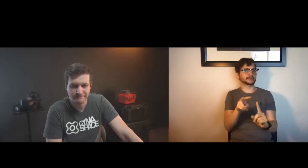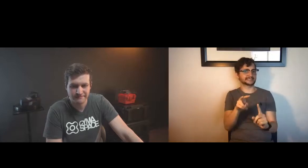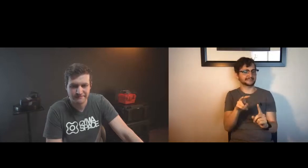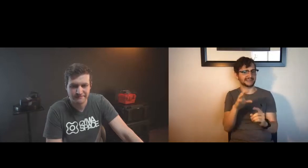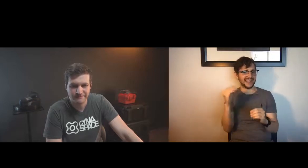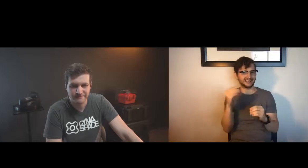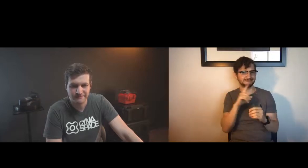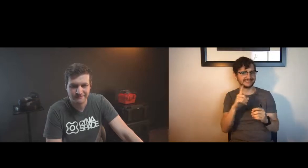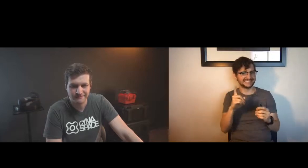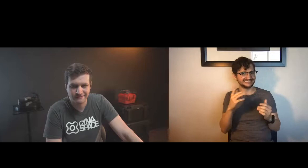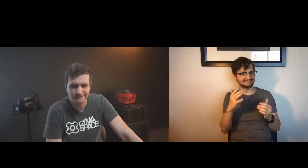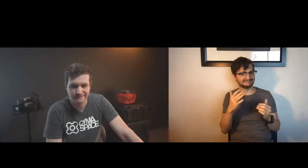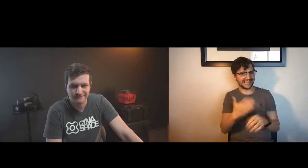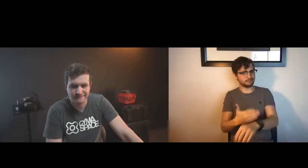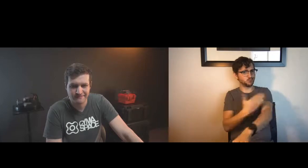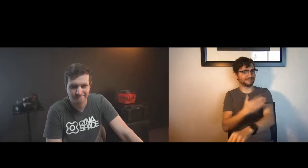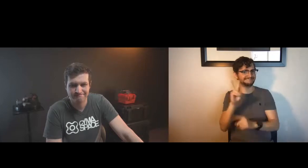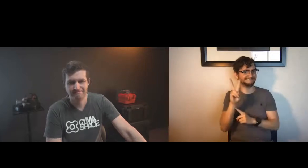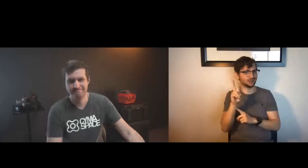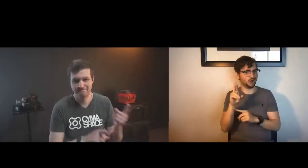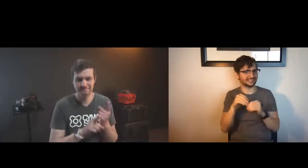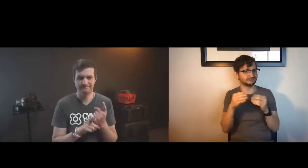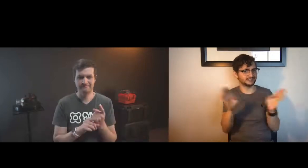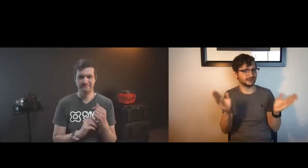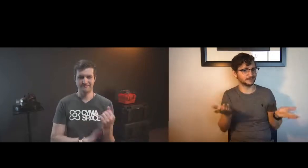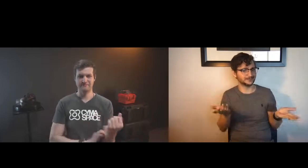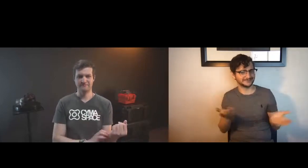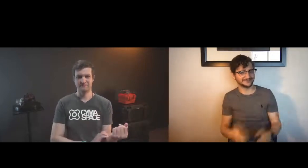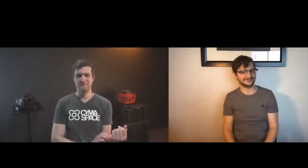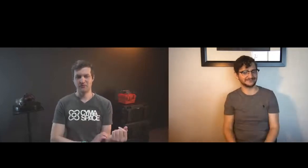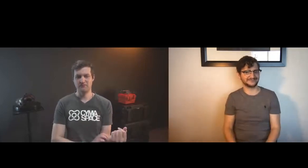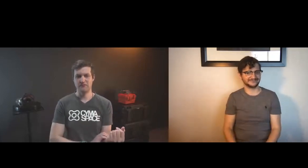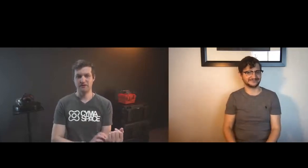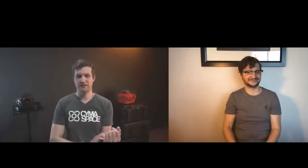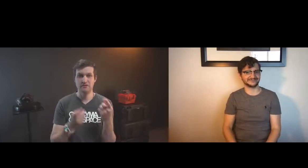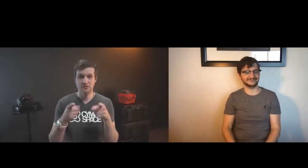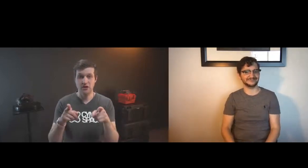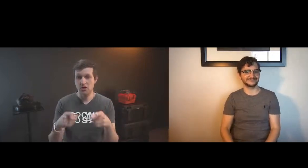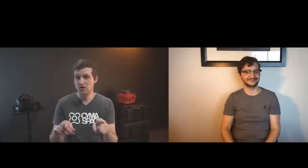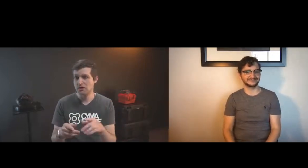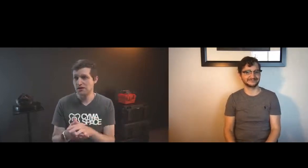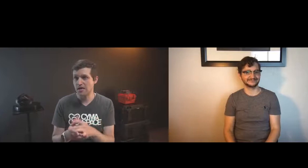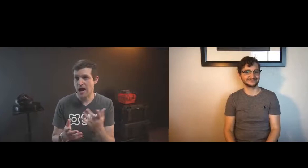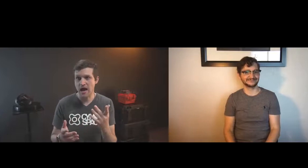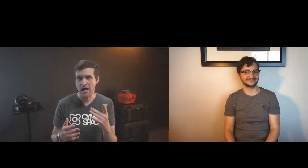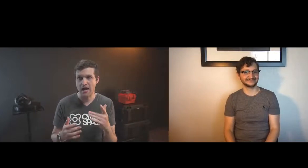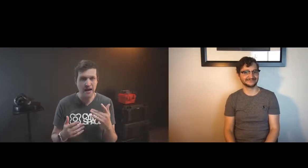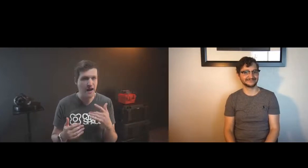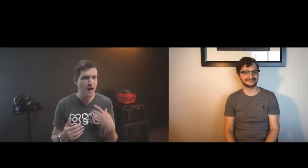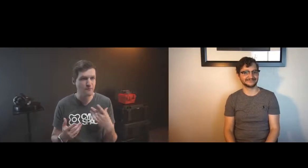how are other what are other ways where we could bring our perspective to really advance vr in general